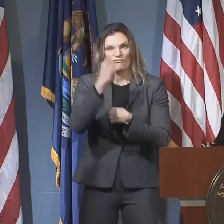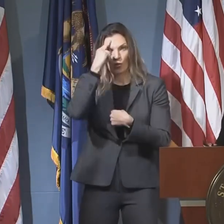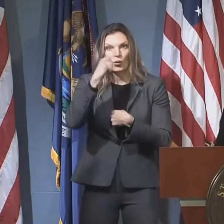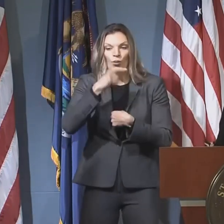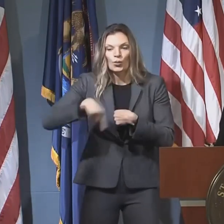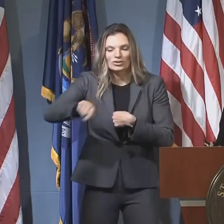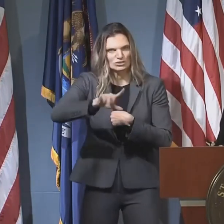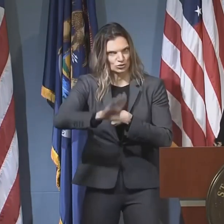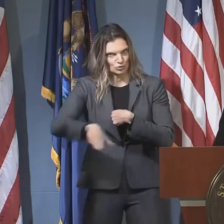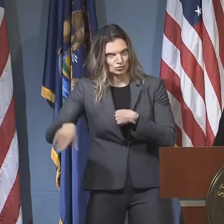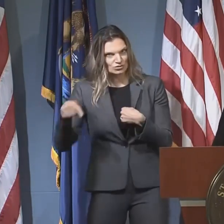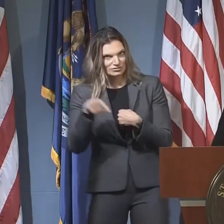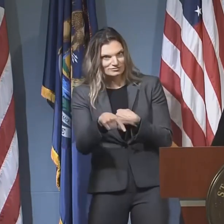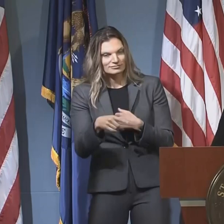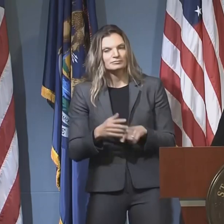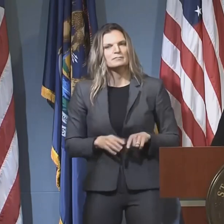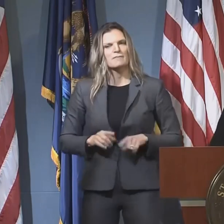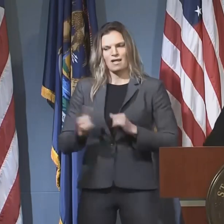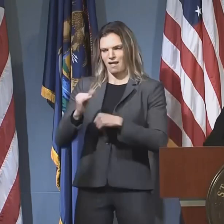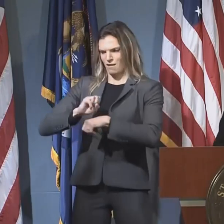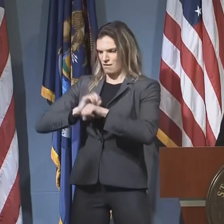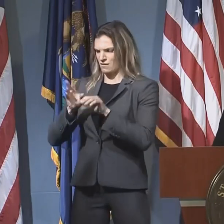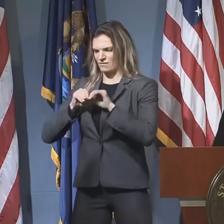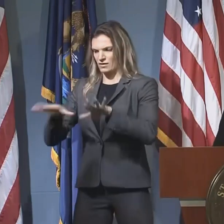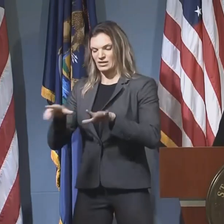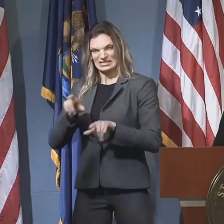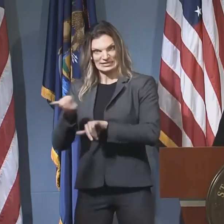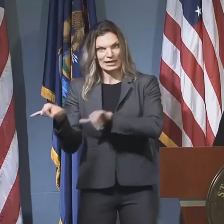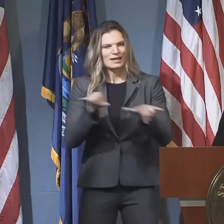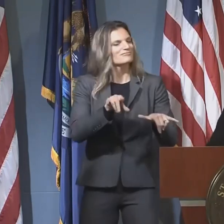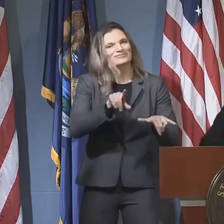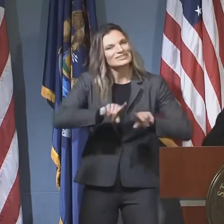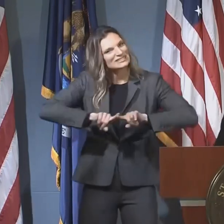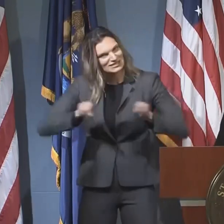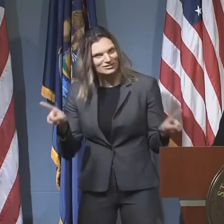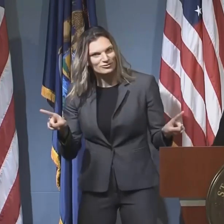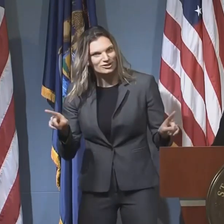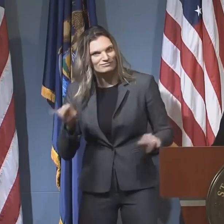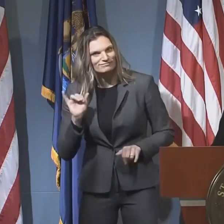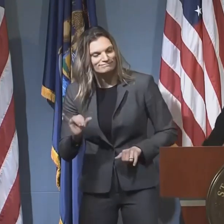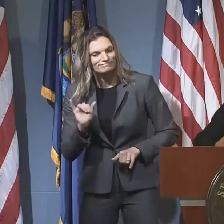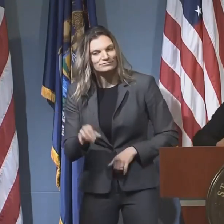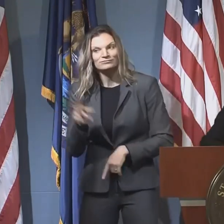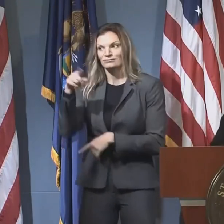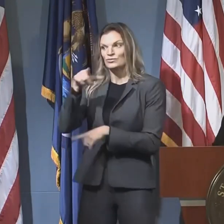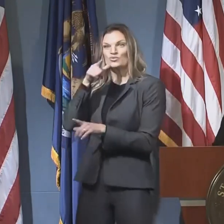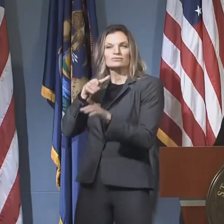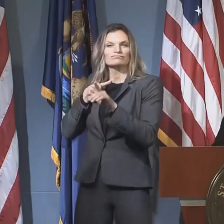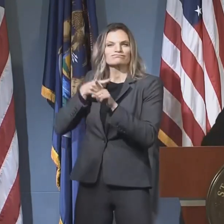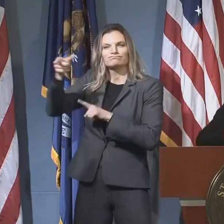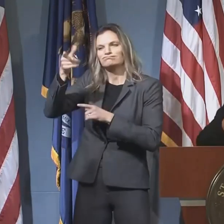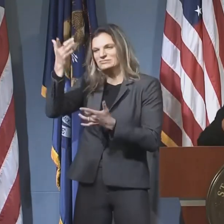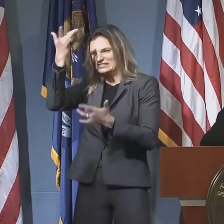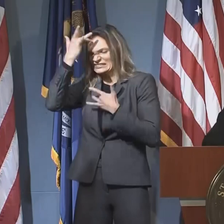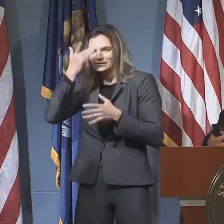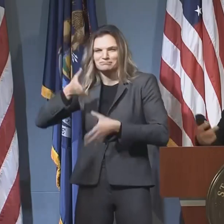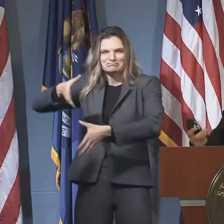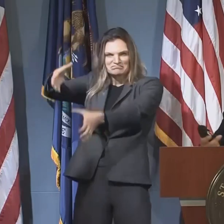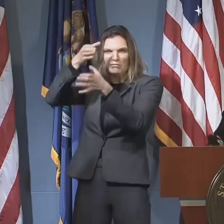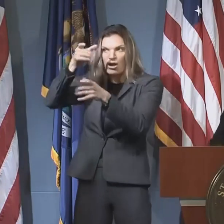That's not the case in this one. And so the smartest people in the world are learning an incredible amount every single day, and we are